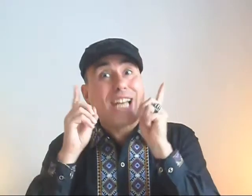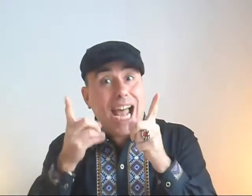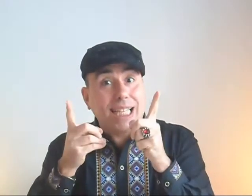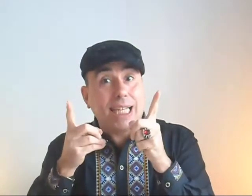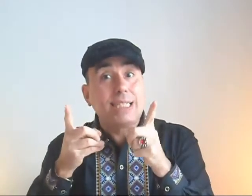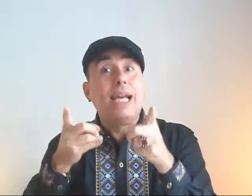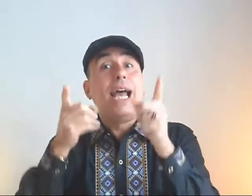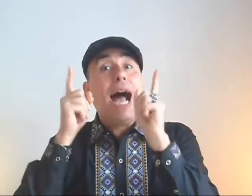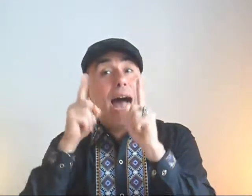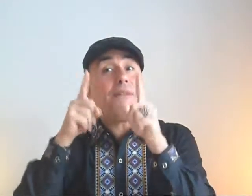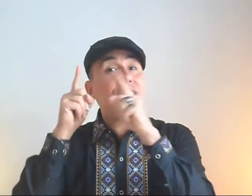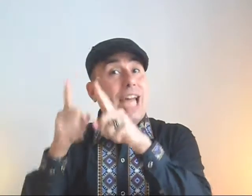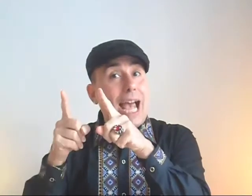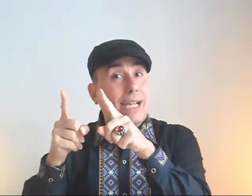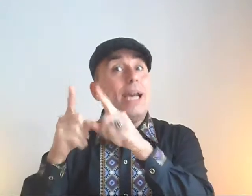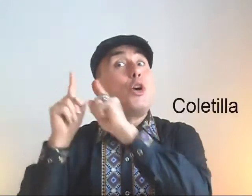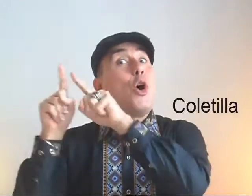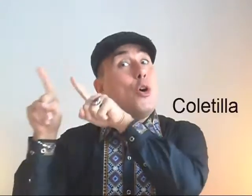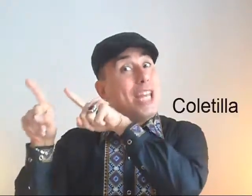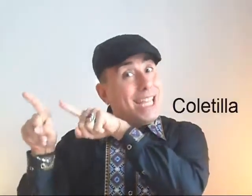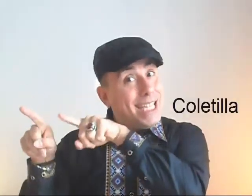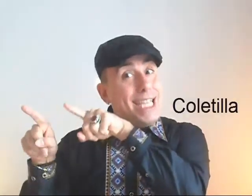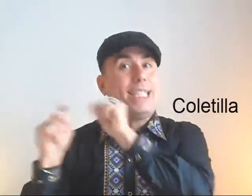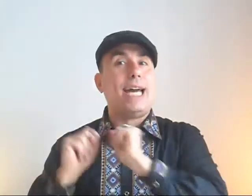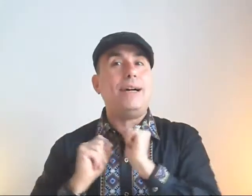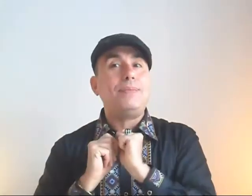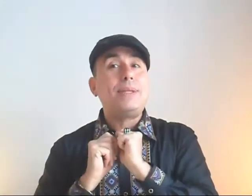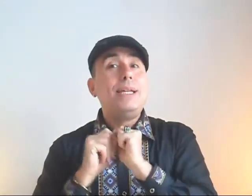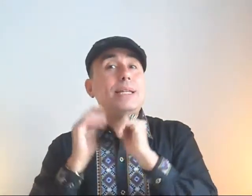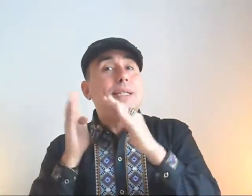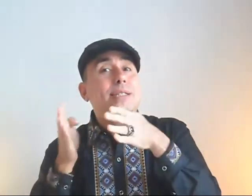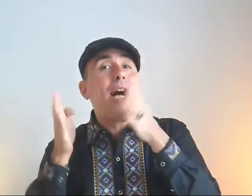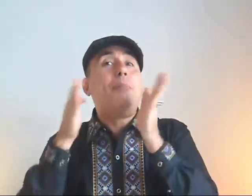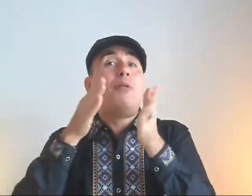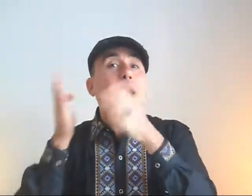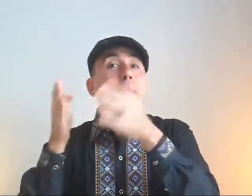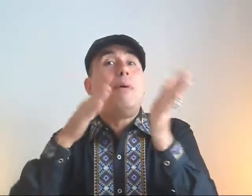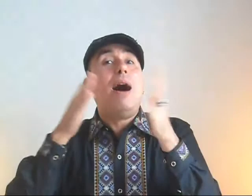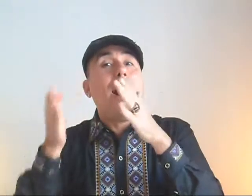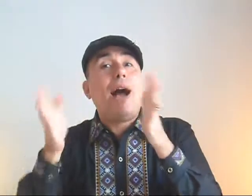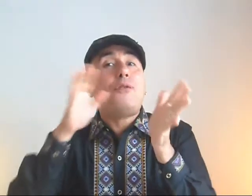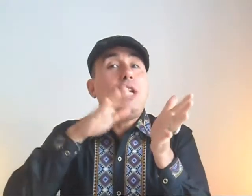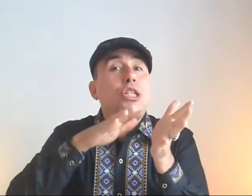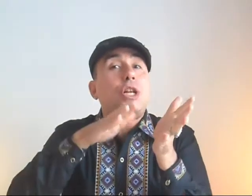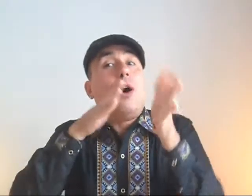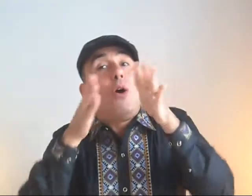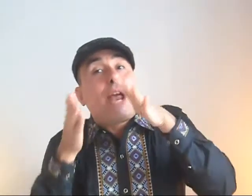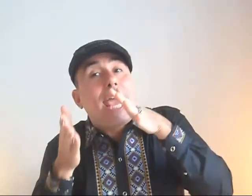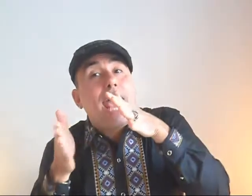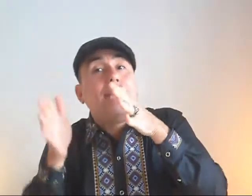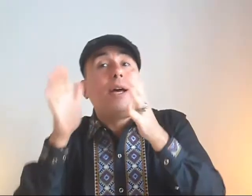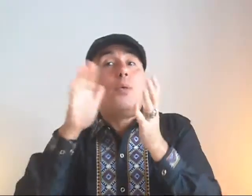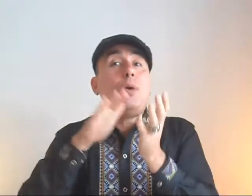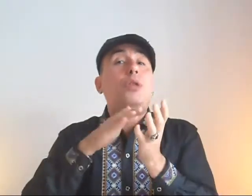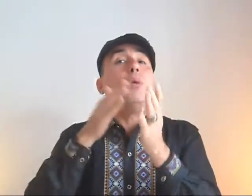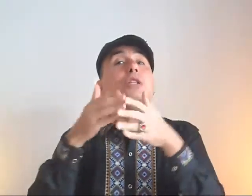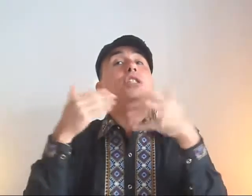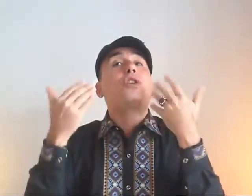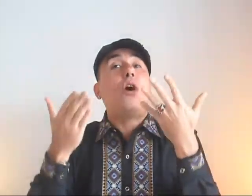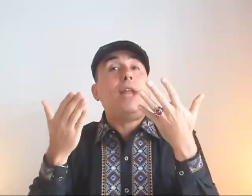cantes have tag, the coletilla. Some of them are finished or end with what is called